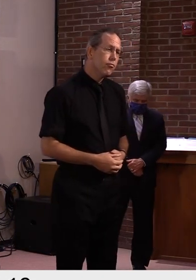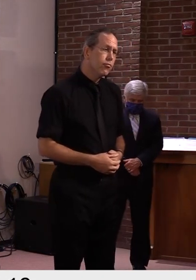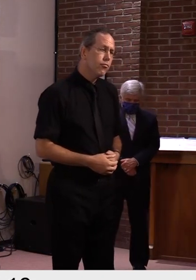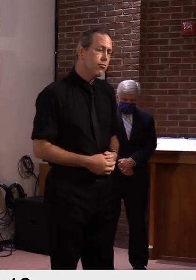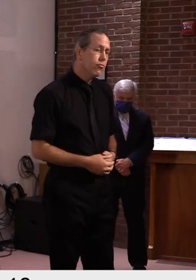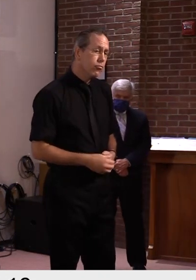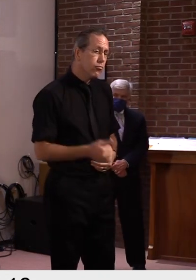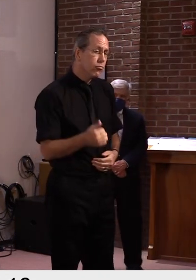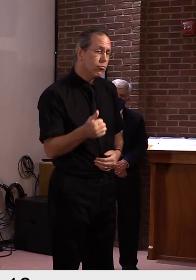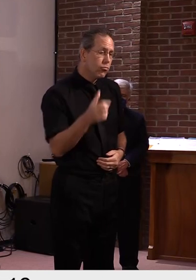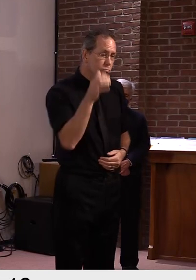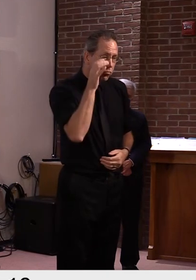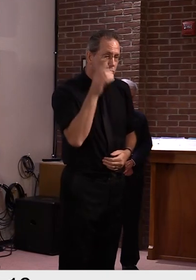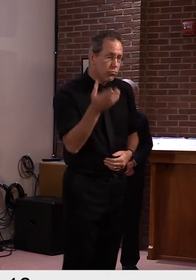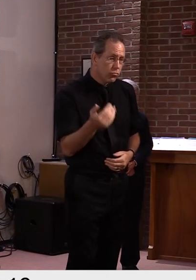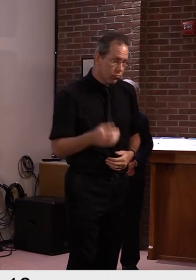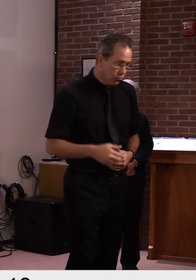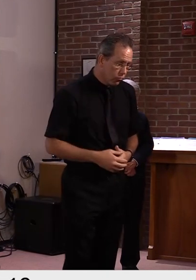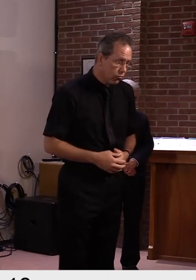Can you hear me, Governor? I can.